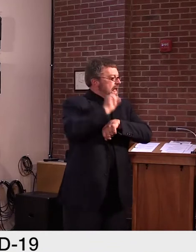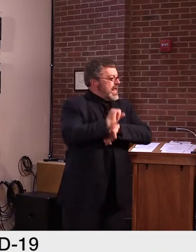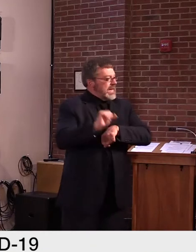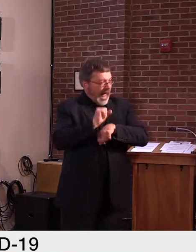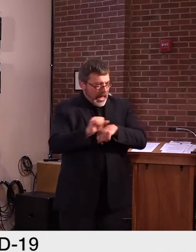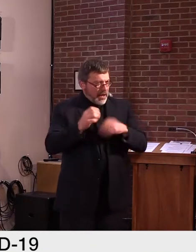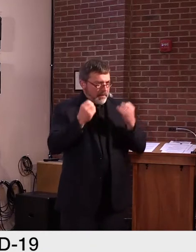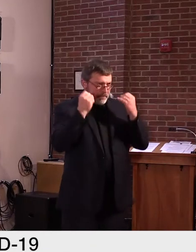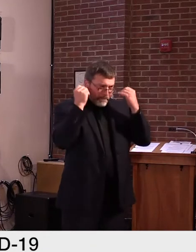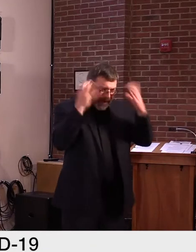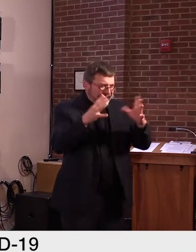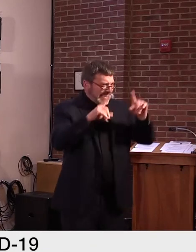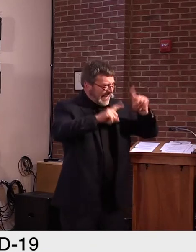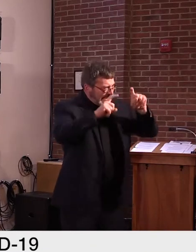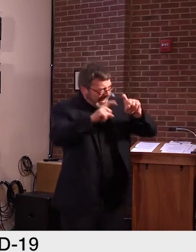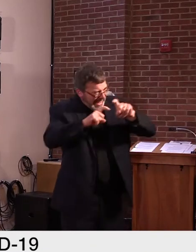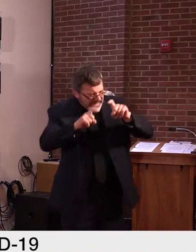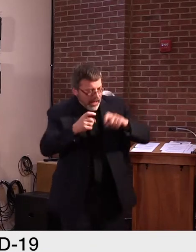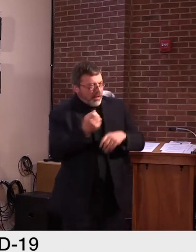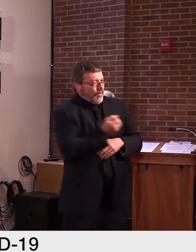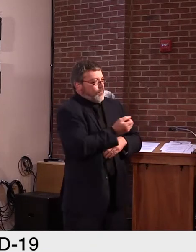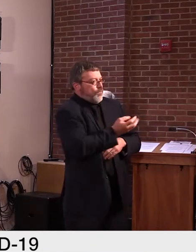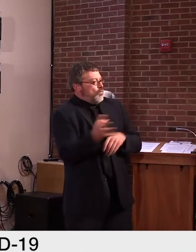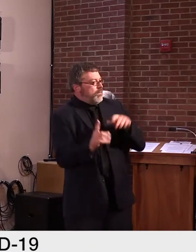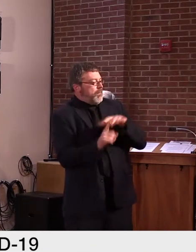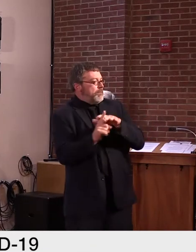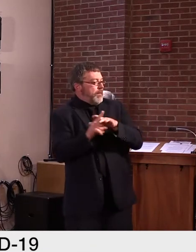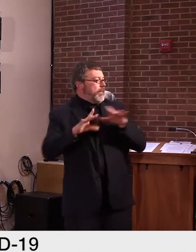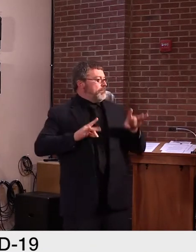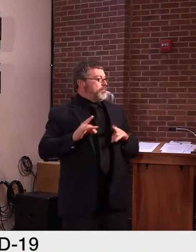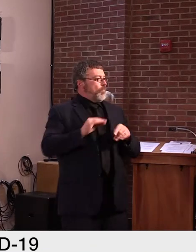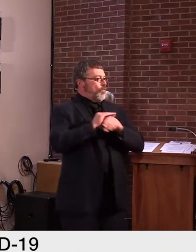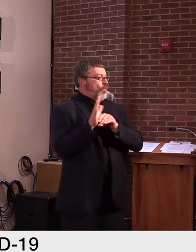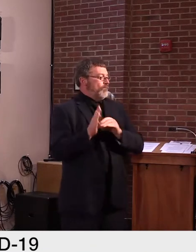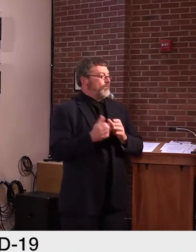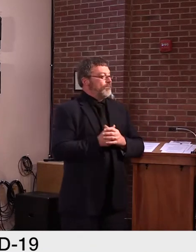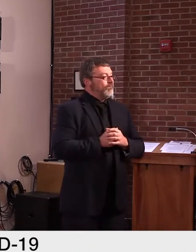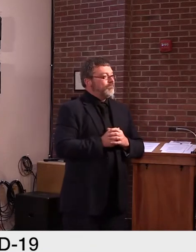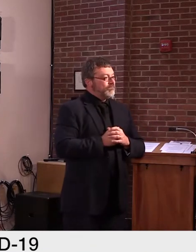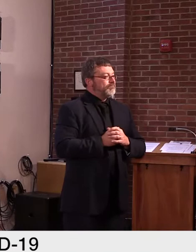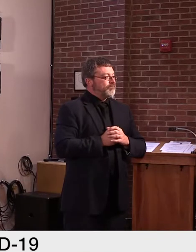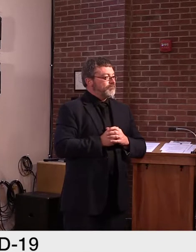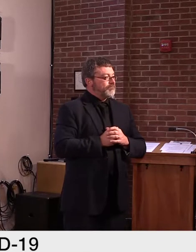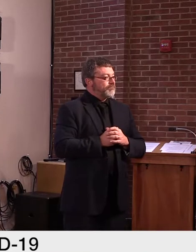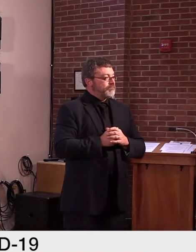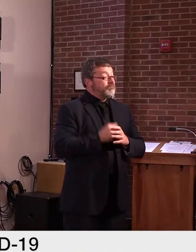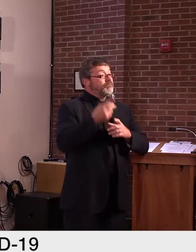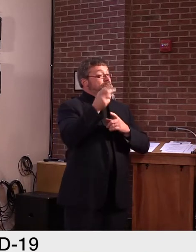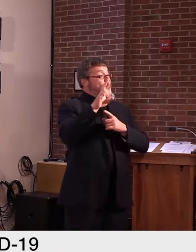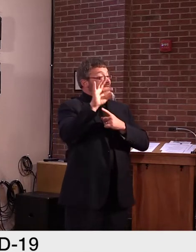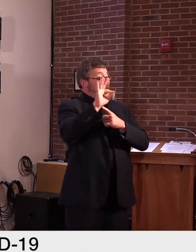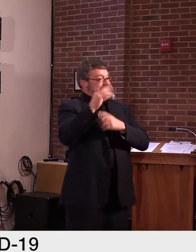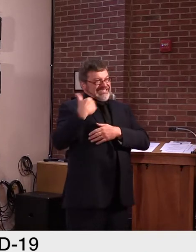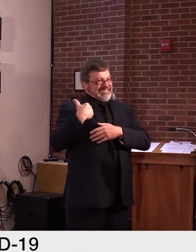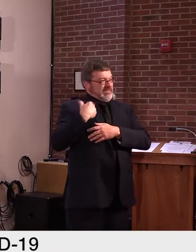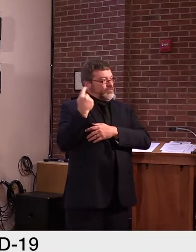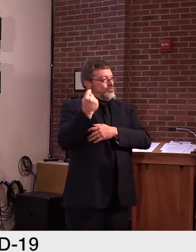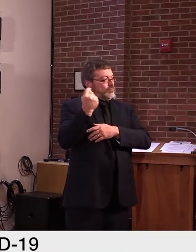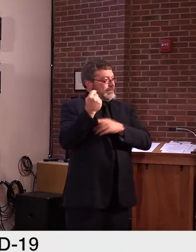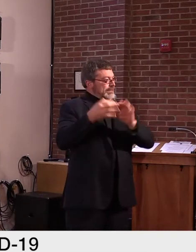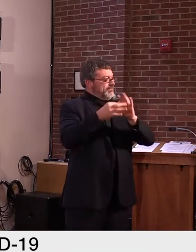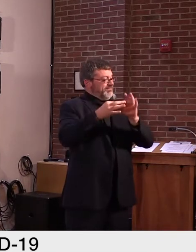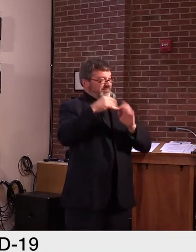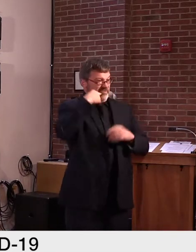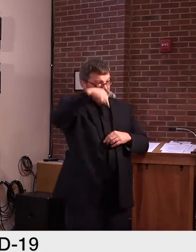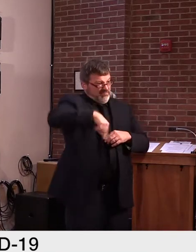and rate of new cases in the country. And to paraphrase Dr. Fauci, our successes thus far have